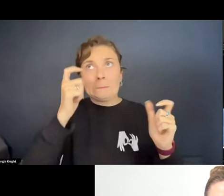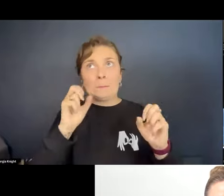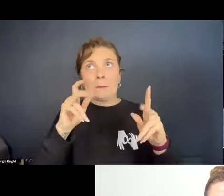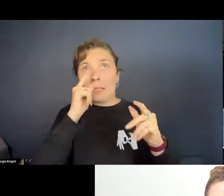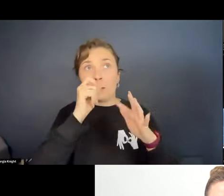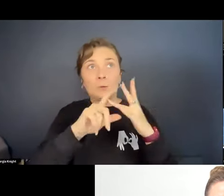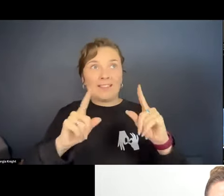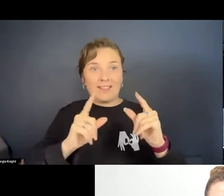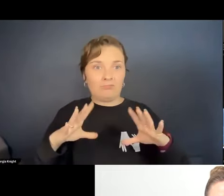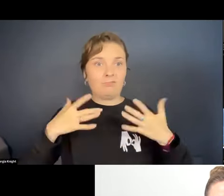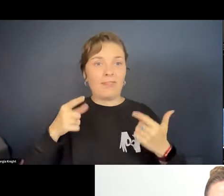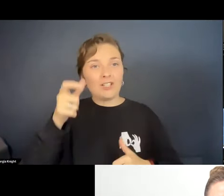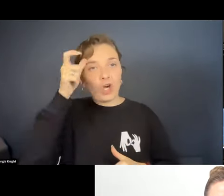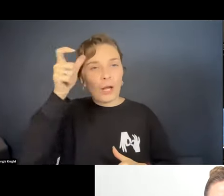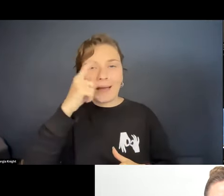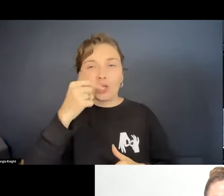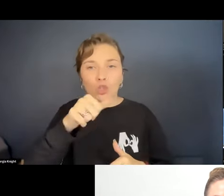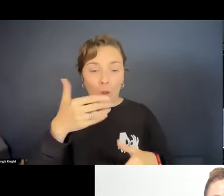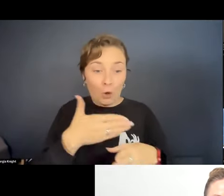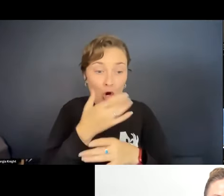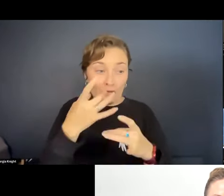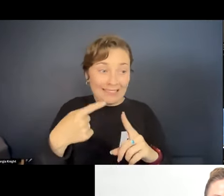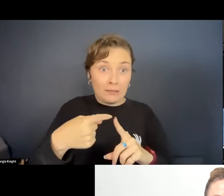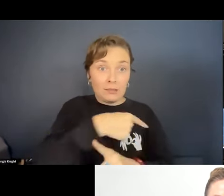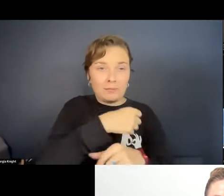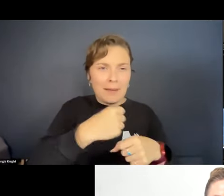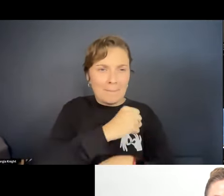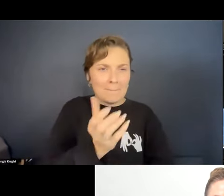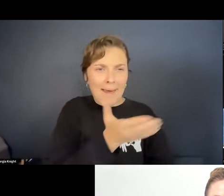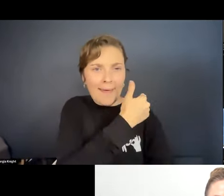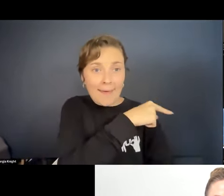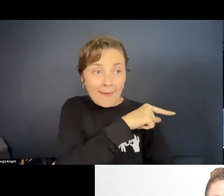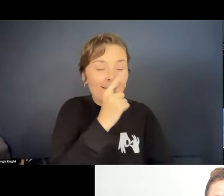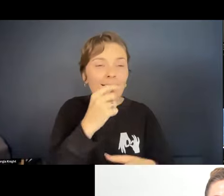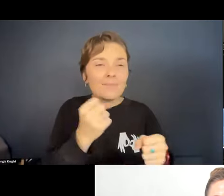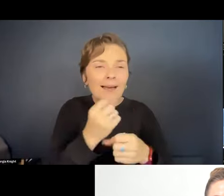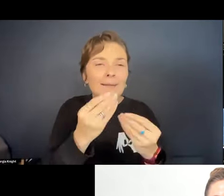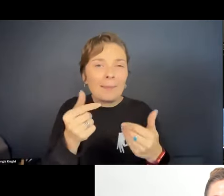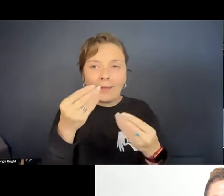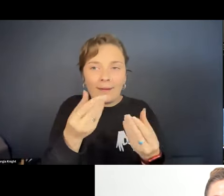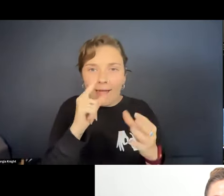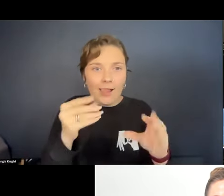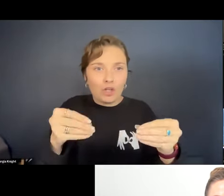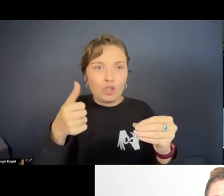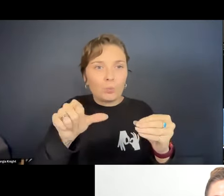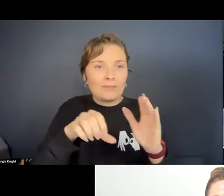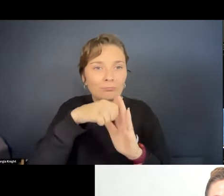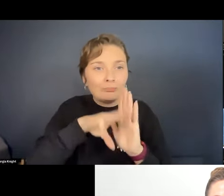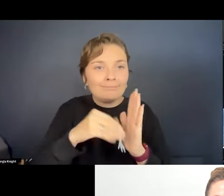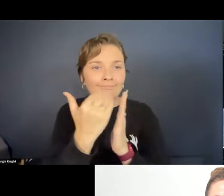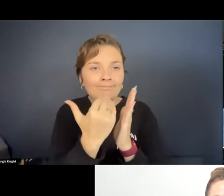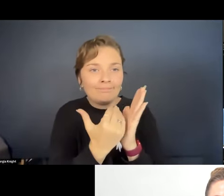And so this concept was to use the work that was already created to create something that would use the syllabus and